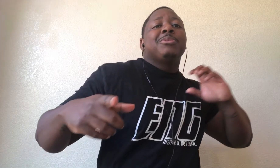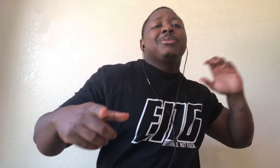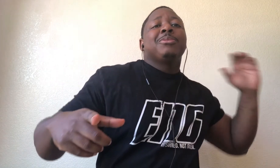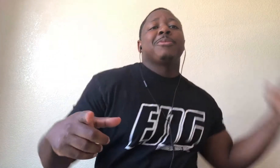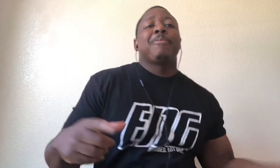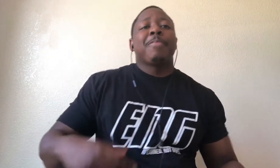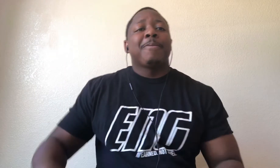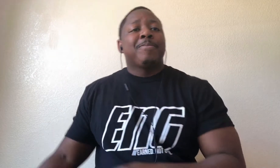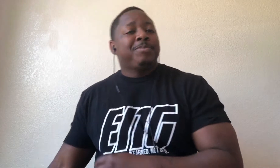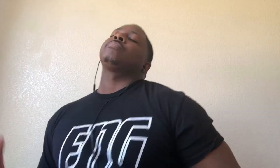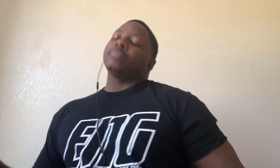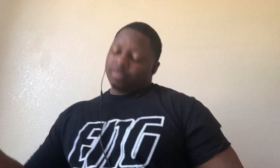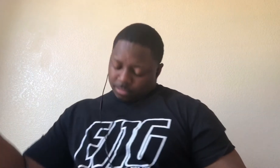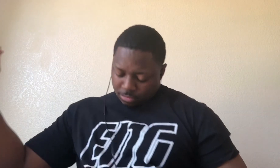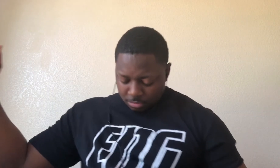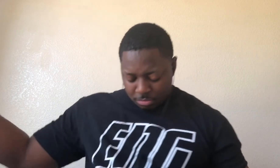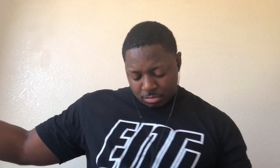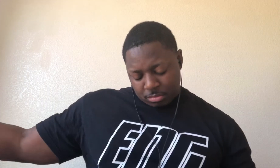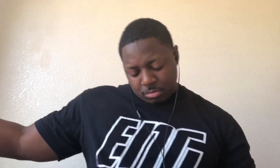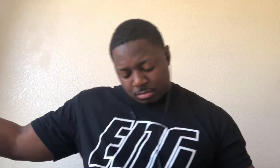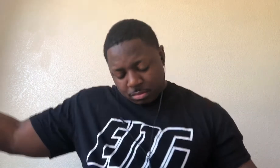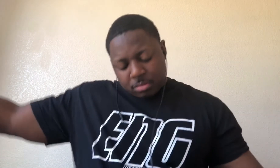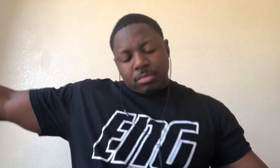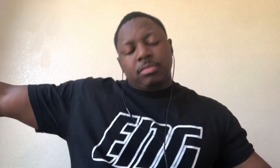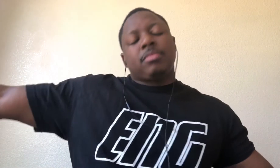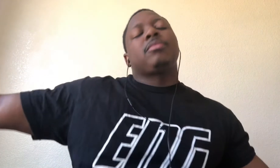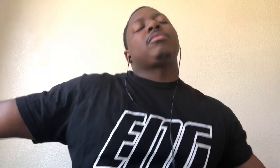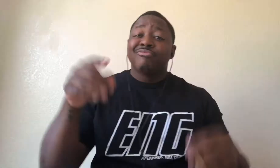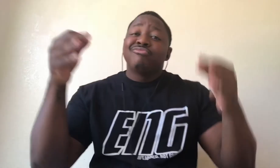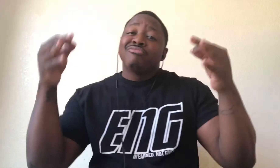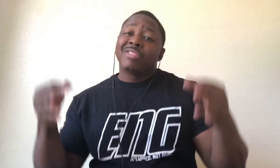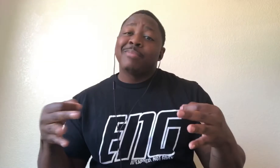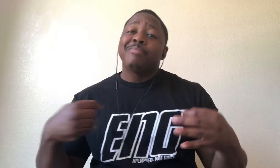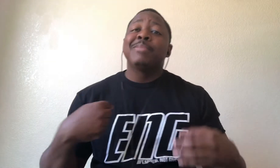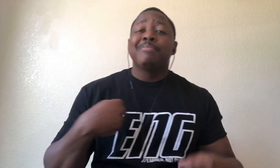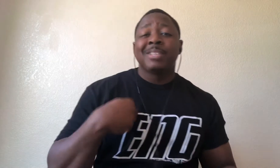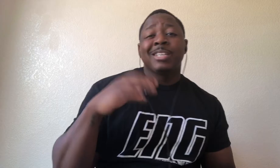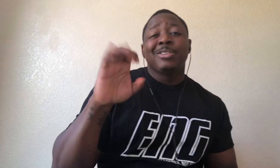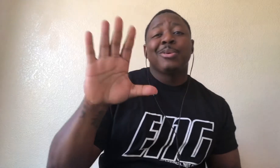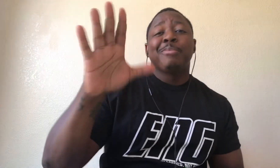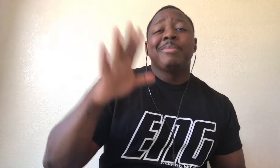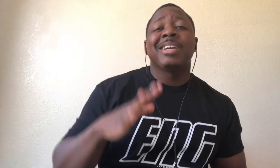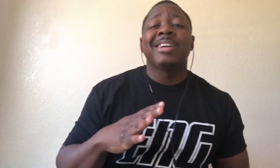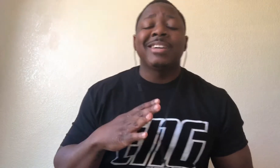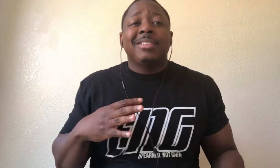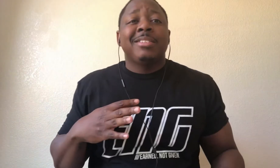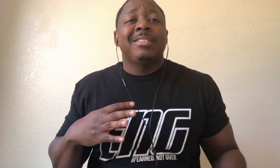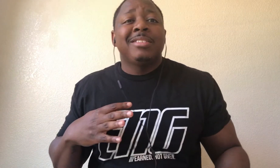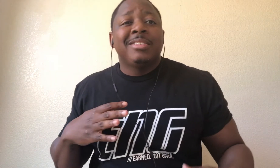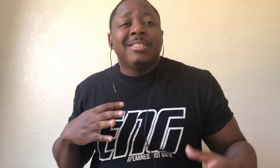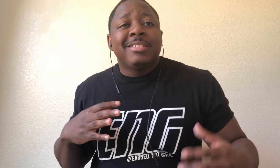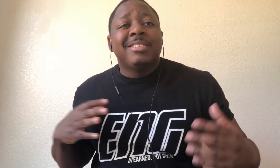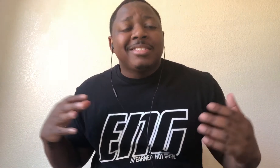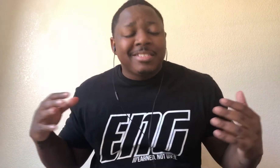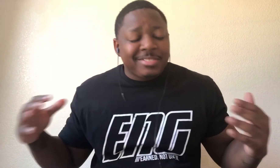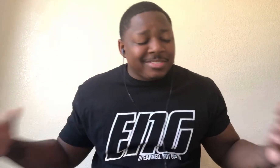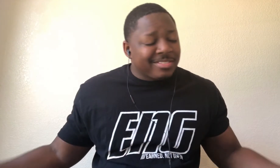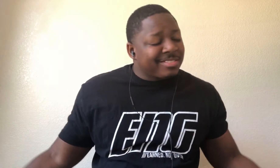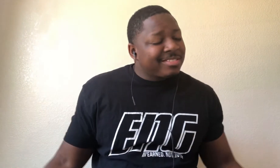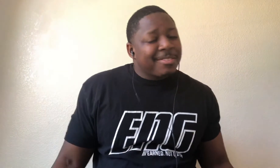So can can love you And if you let me be your man Let me be